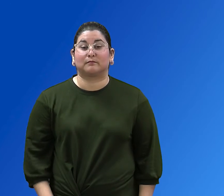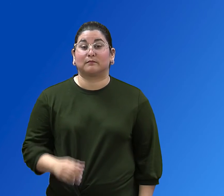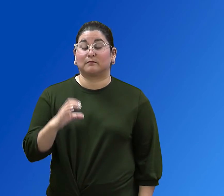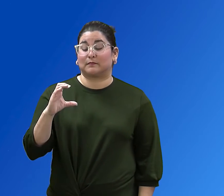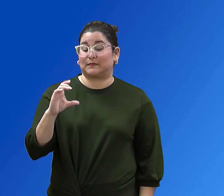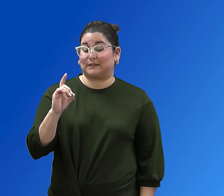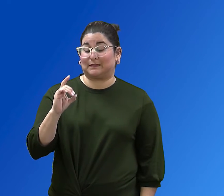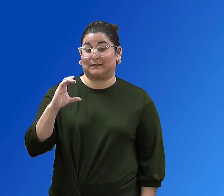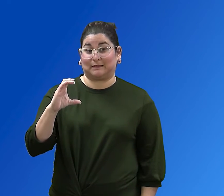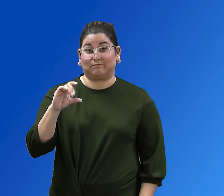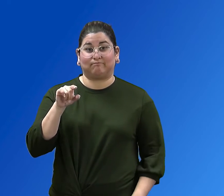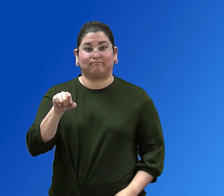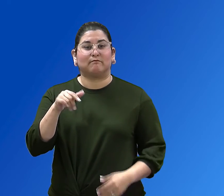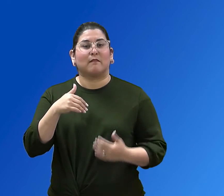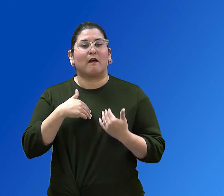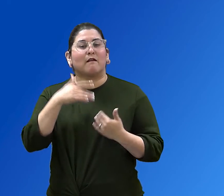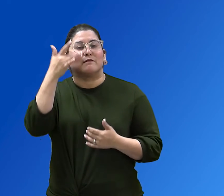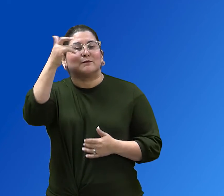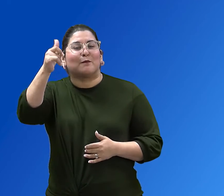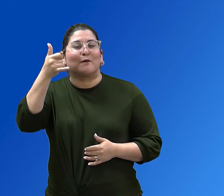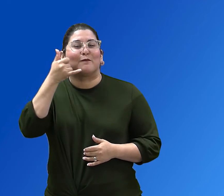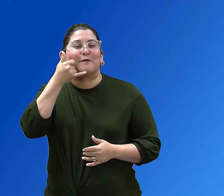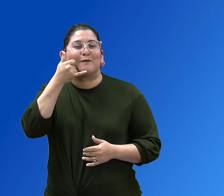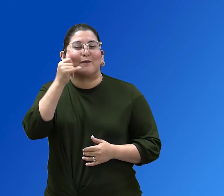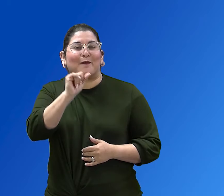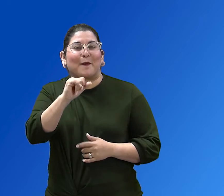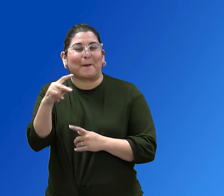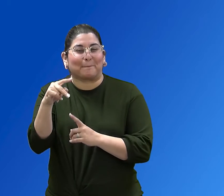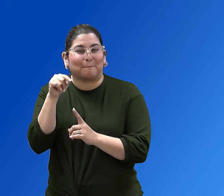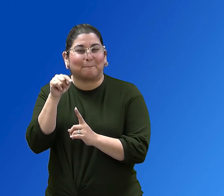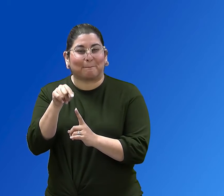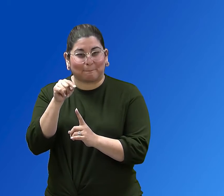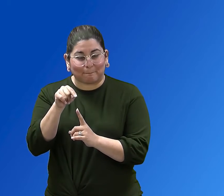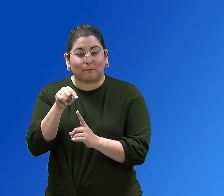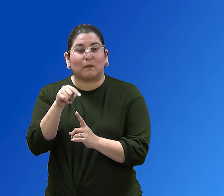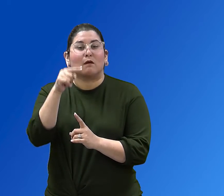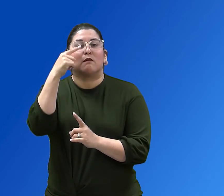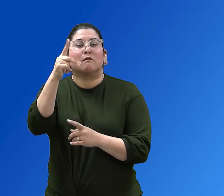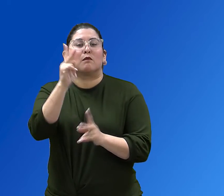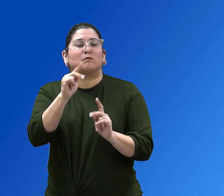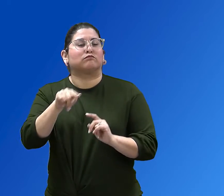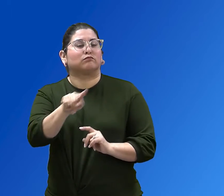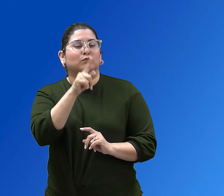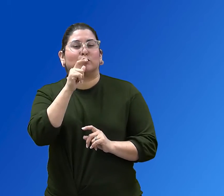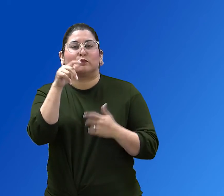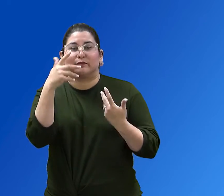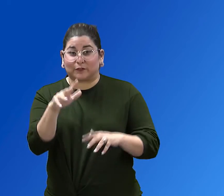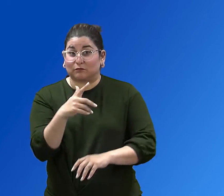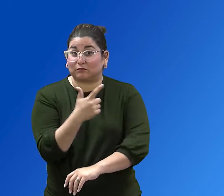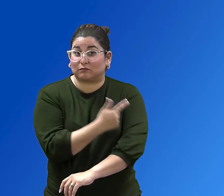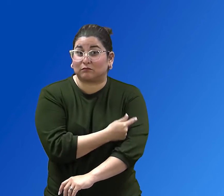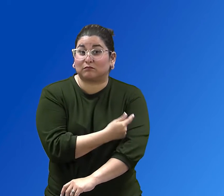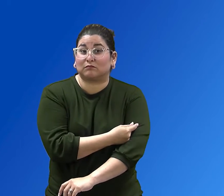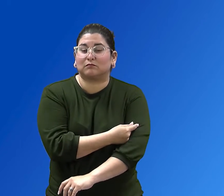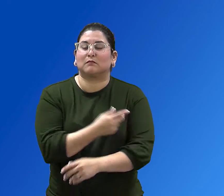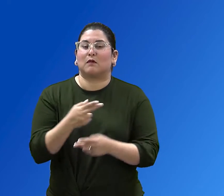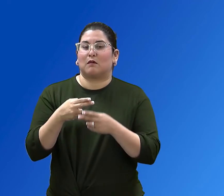CDC has a smartphone-based health check tool for people who get vaccinated called